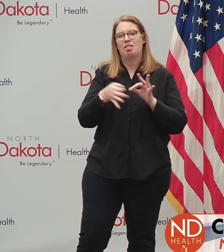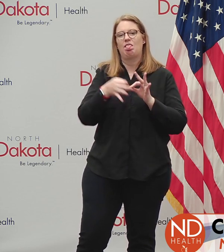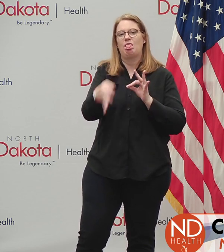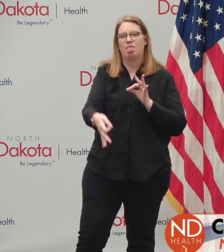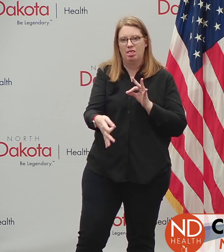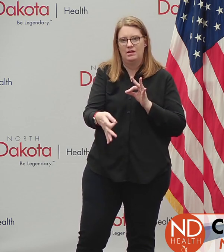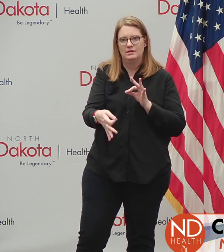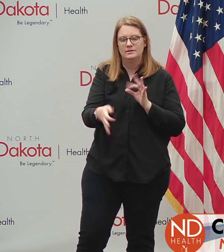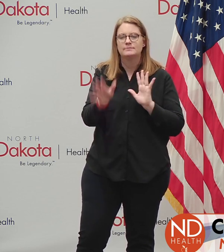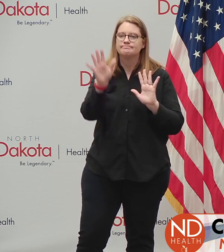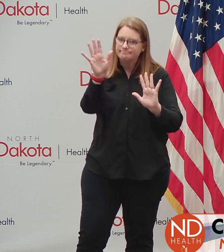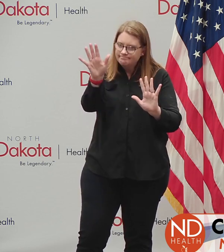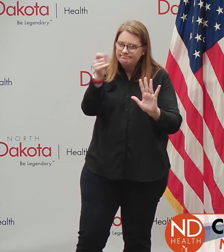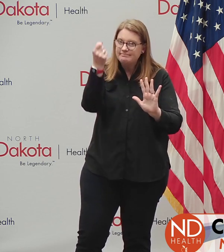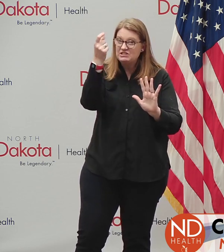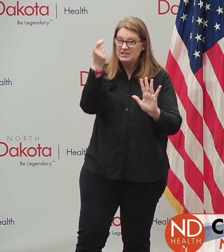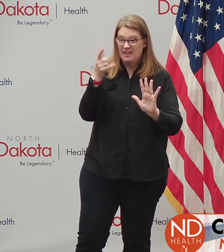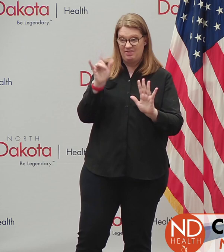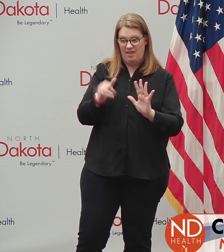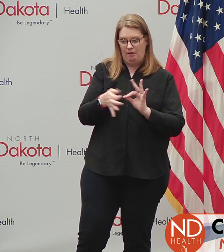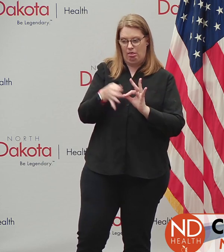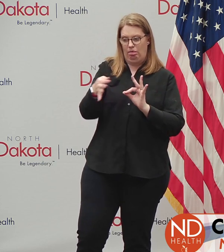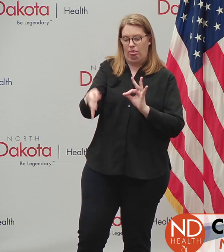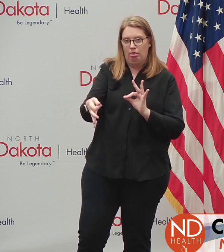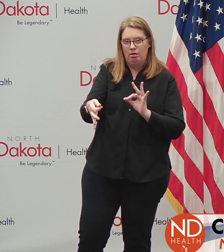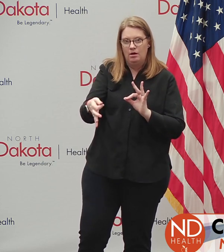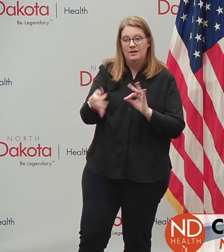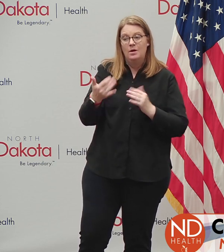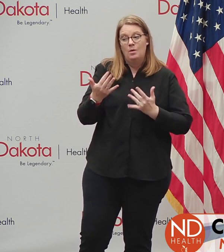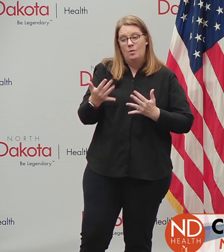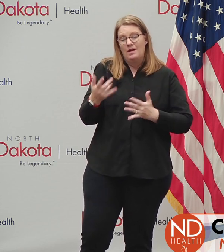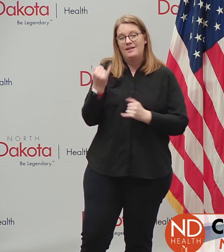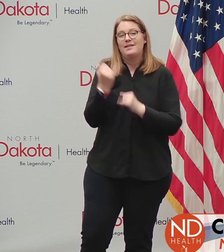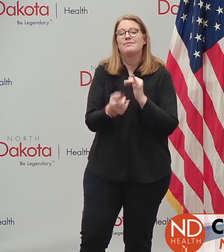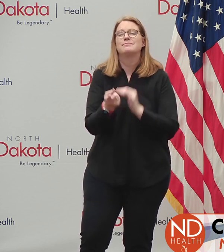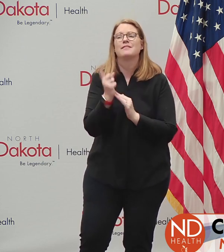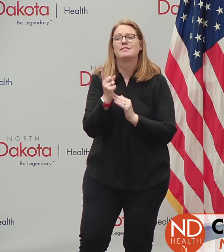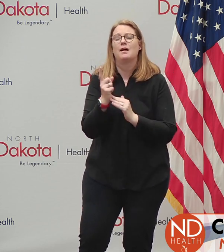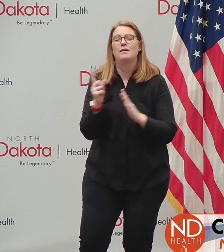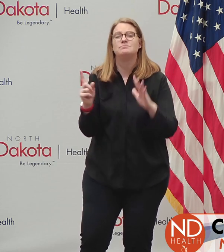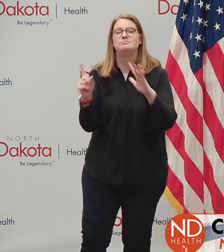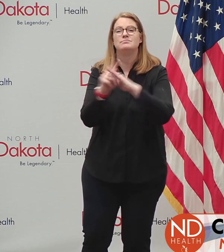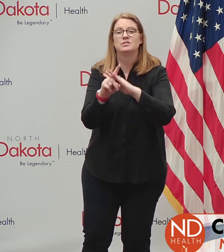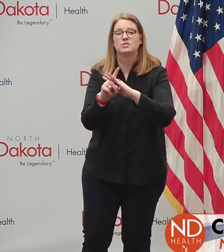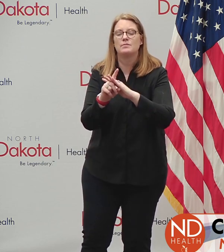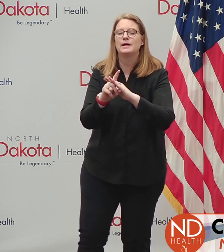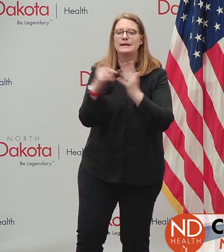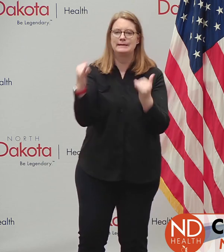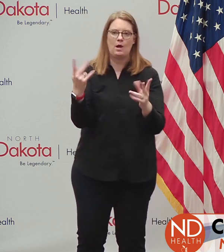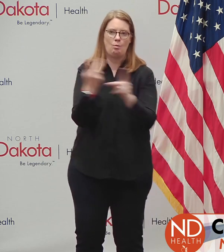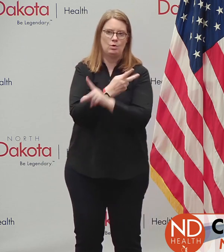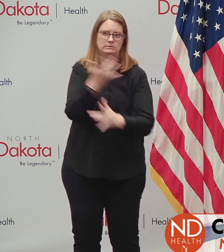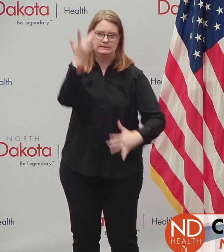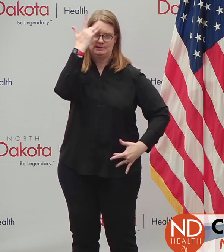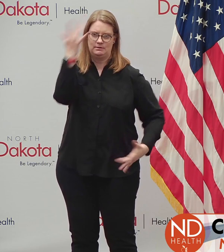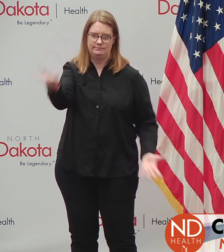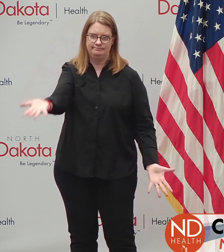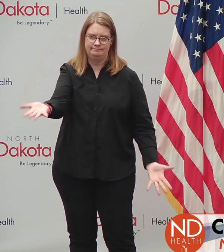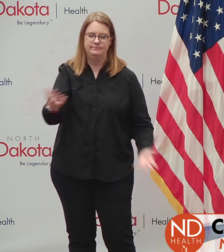additional strains on the hospital due to sicker patients needing hospitalizations. Which leads us to today.